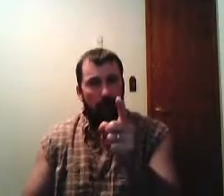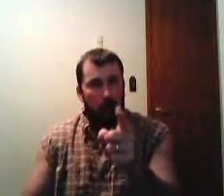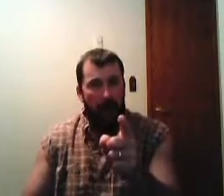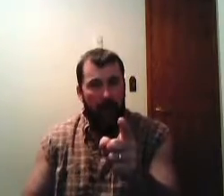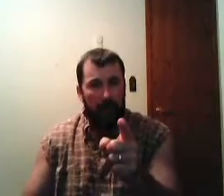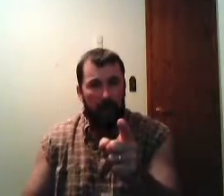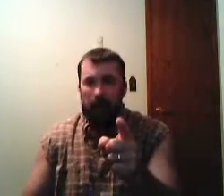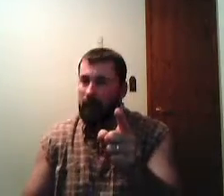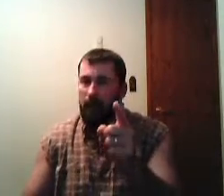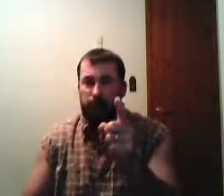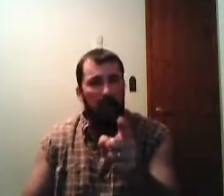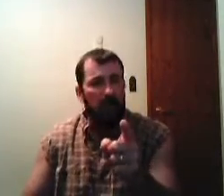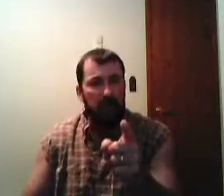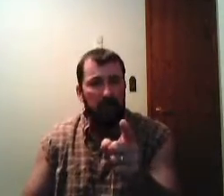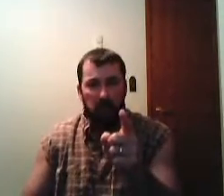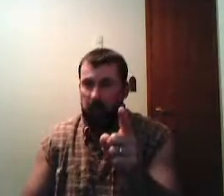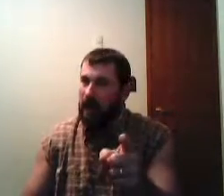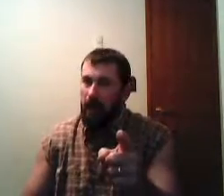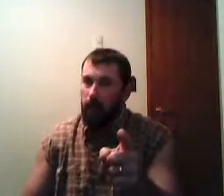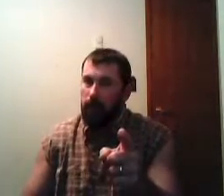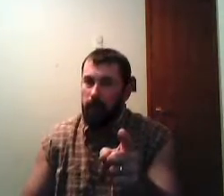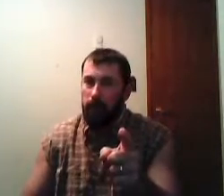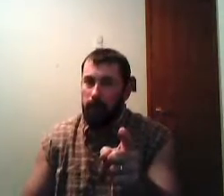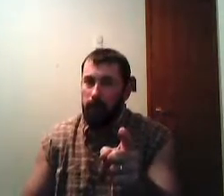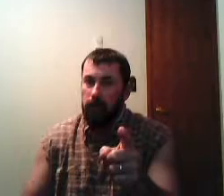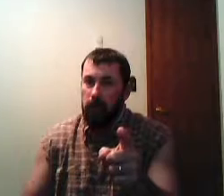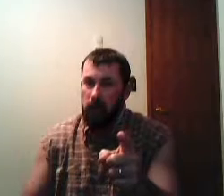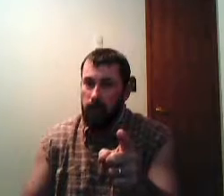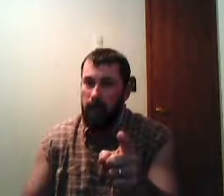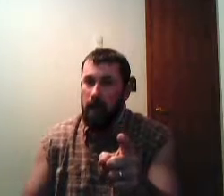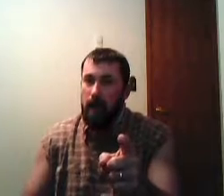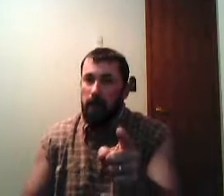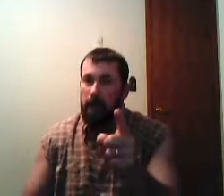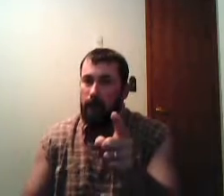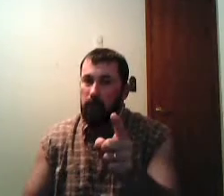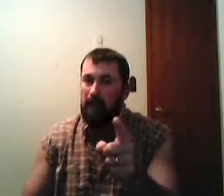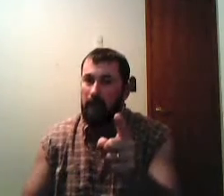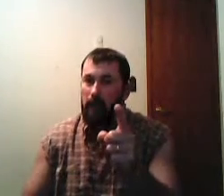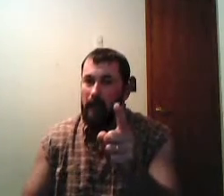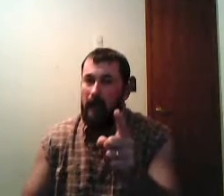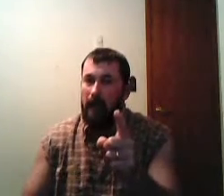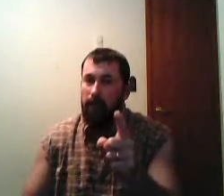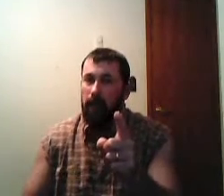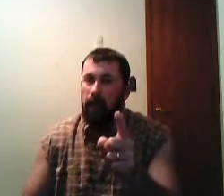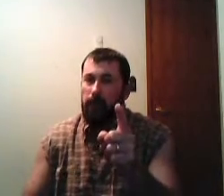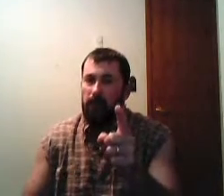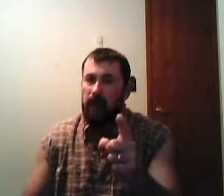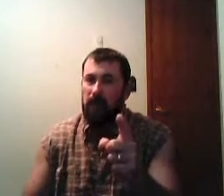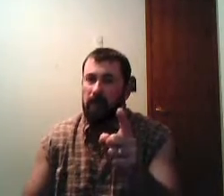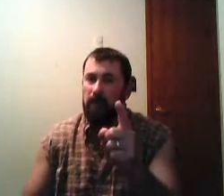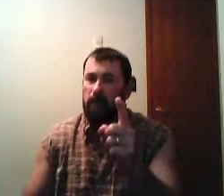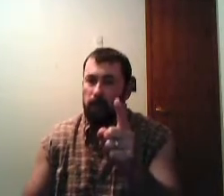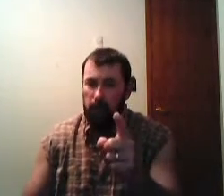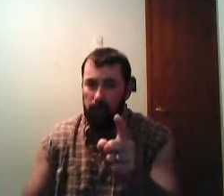no right it ain't a fetus it's a child did you hear me? the Bible says the life of the flesh is in the blood